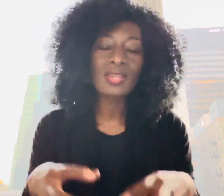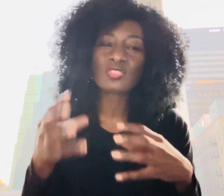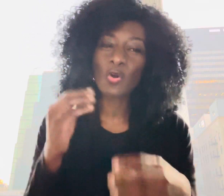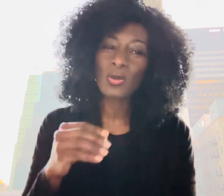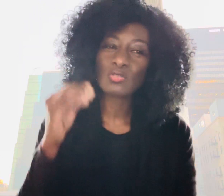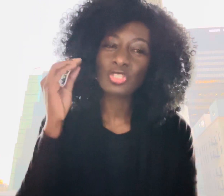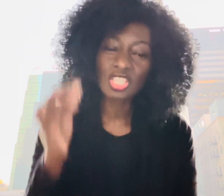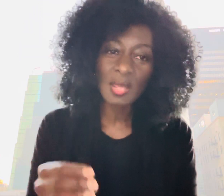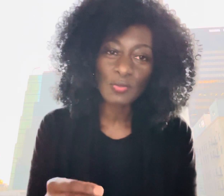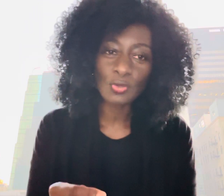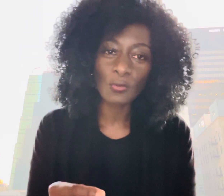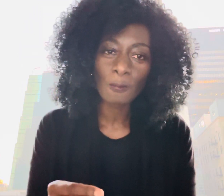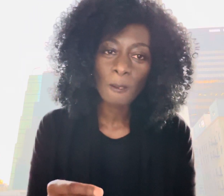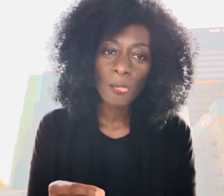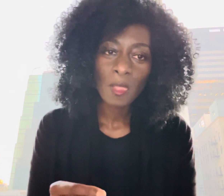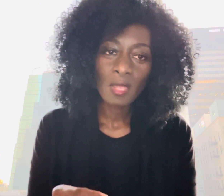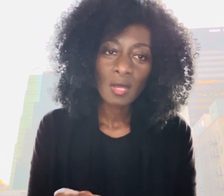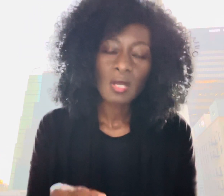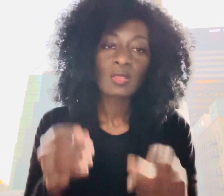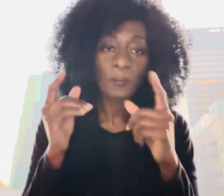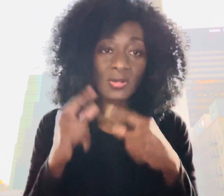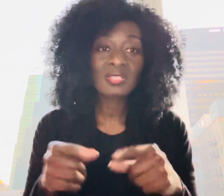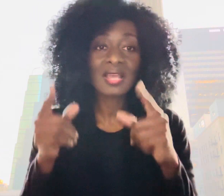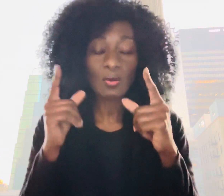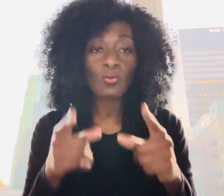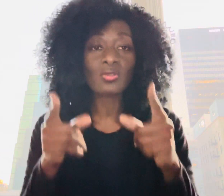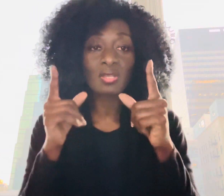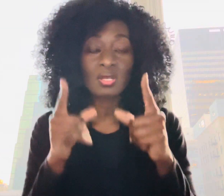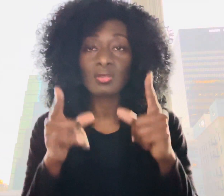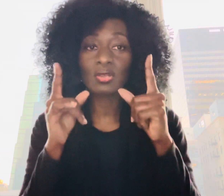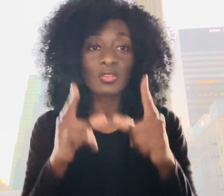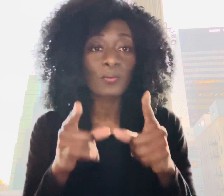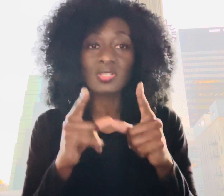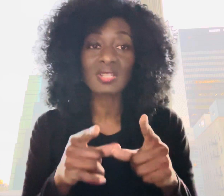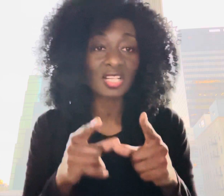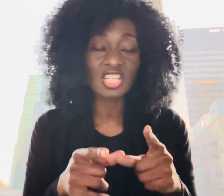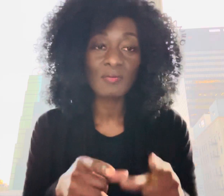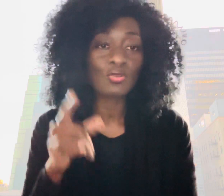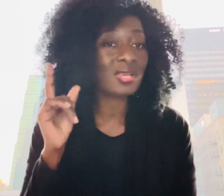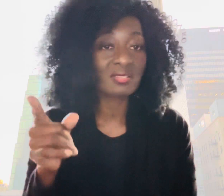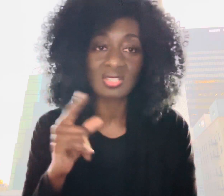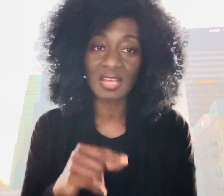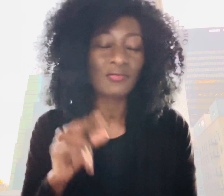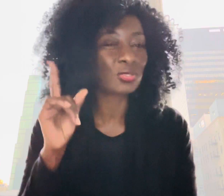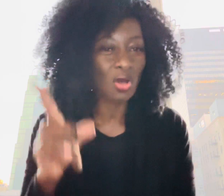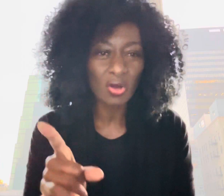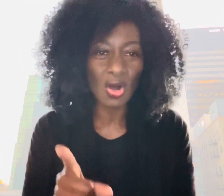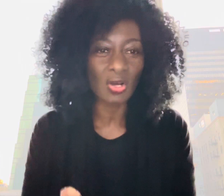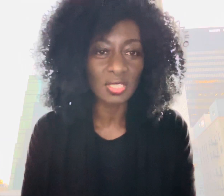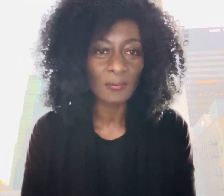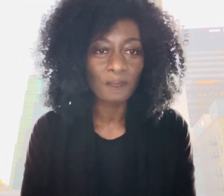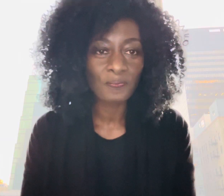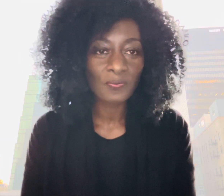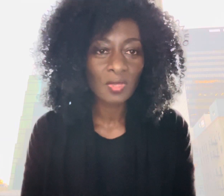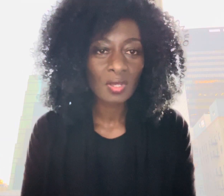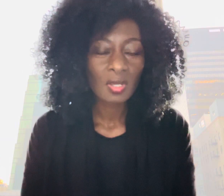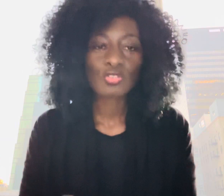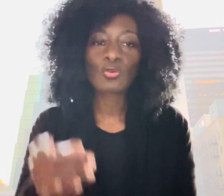is not going to shame you the person that the the person that shames you is the devil not God so